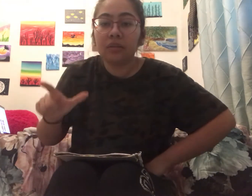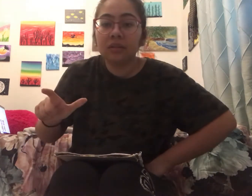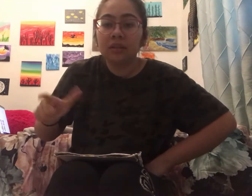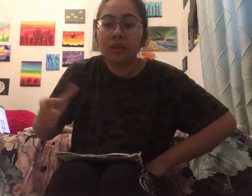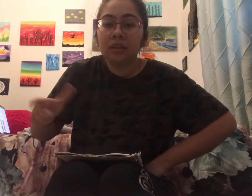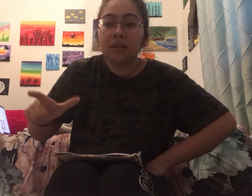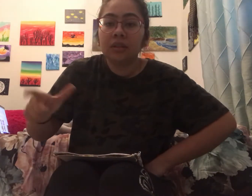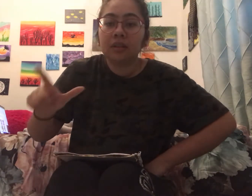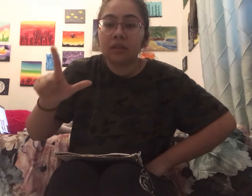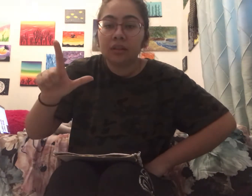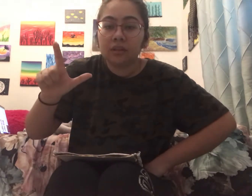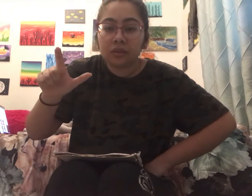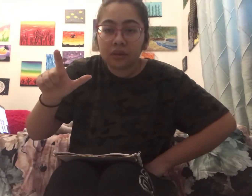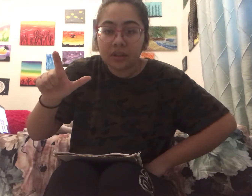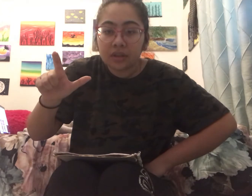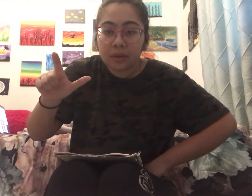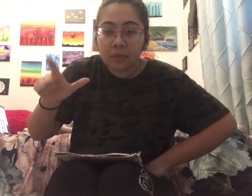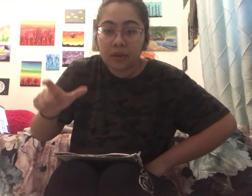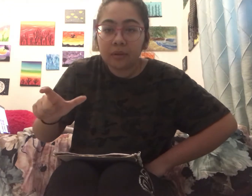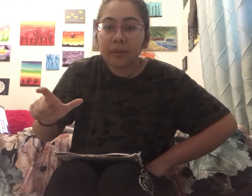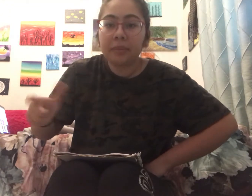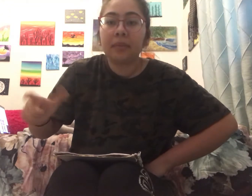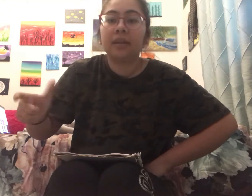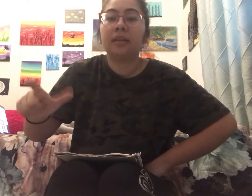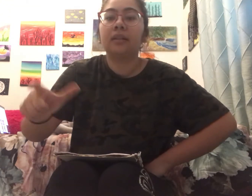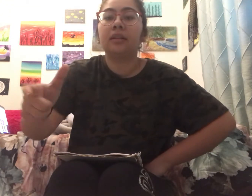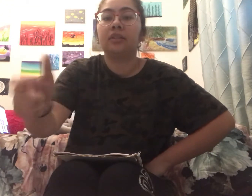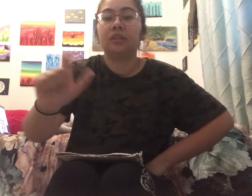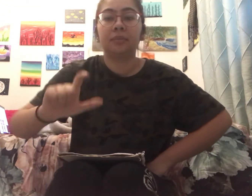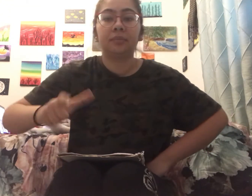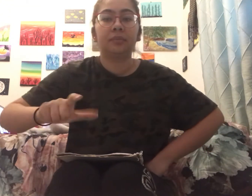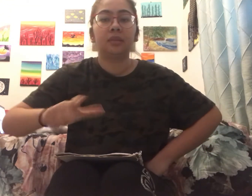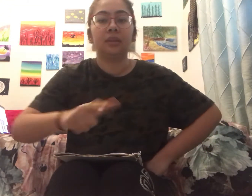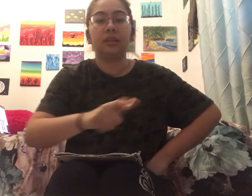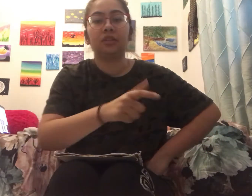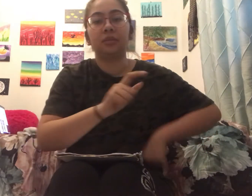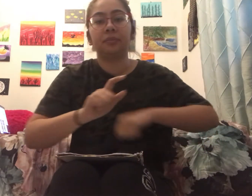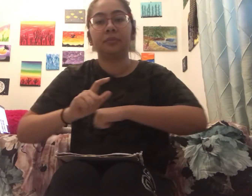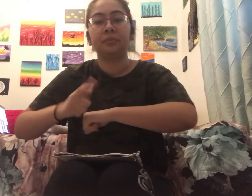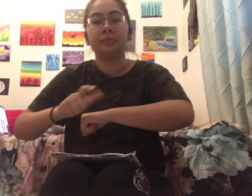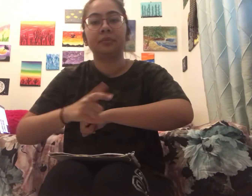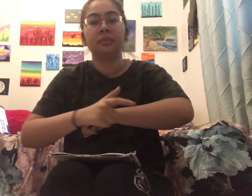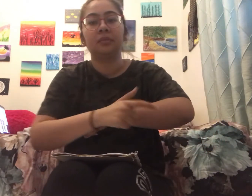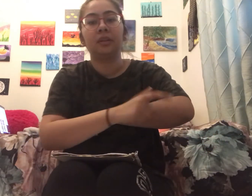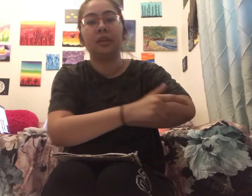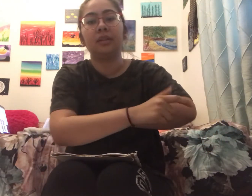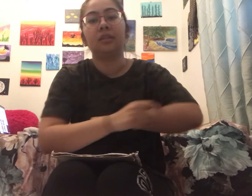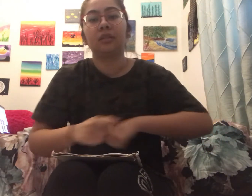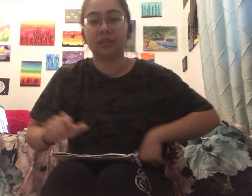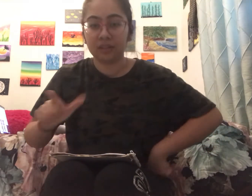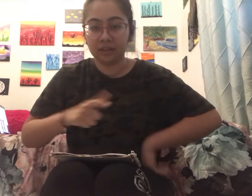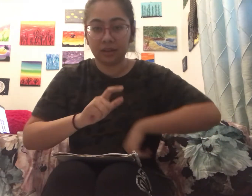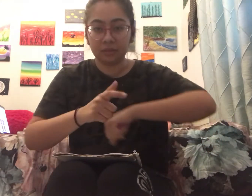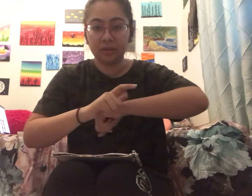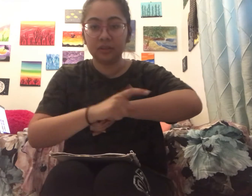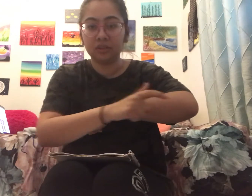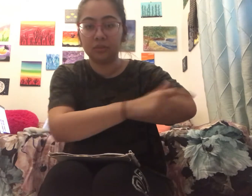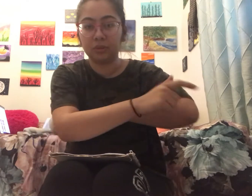you scrunch it up a little bit and then lizard lizard like this because that's how lizards move